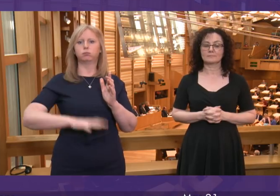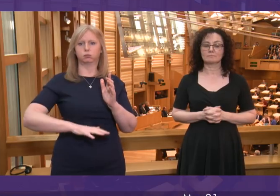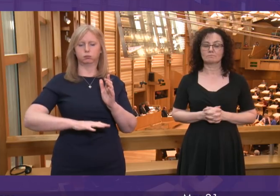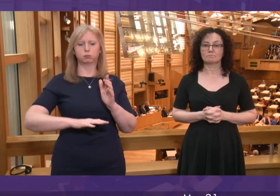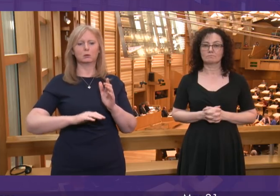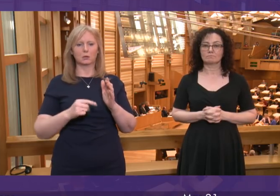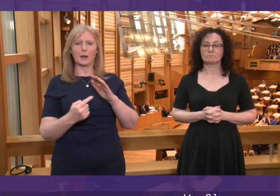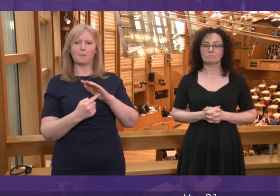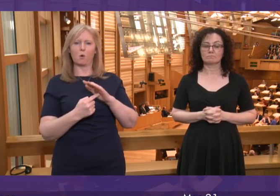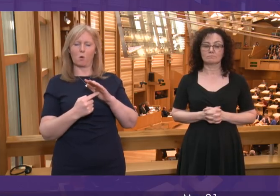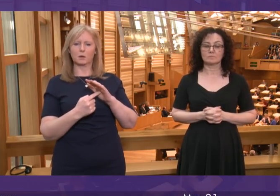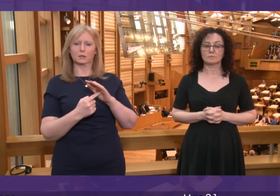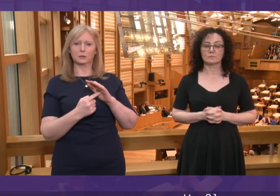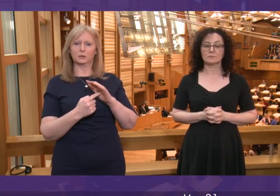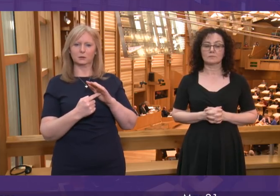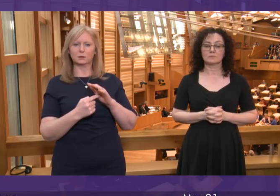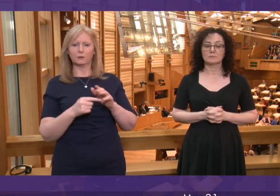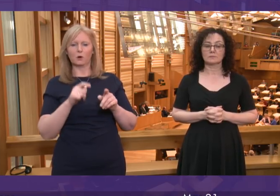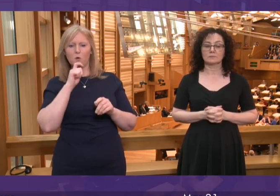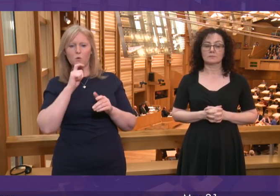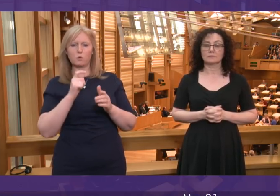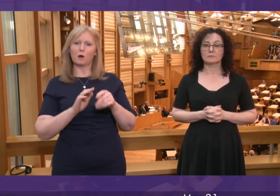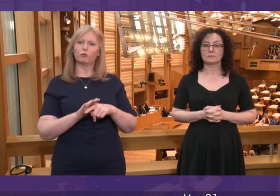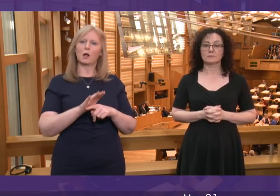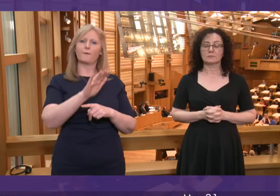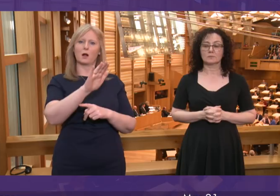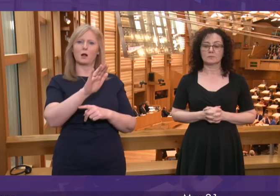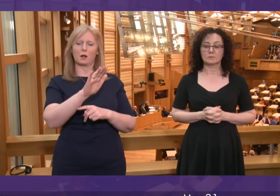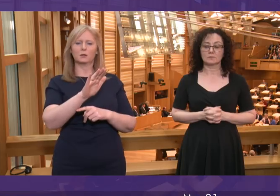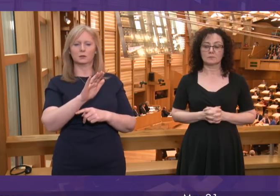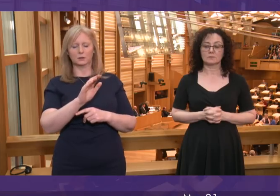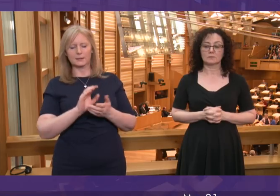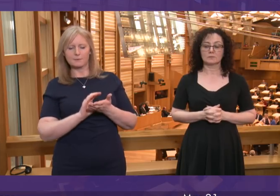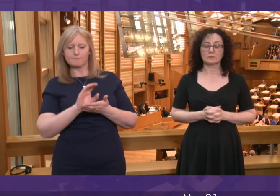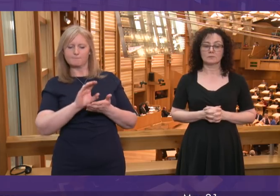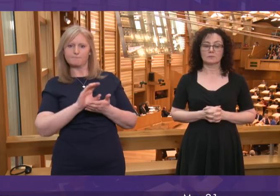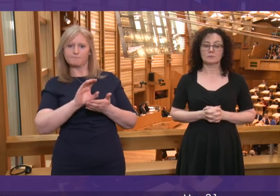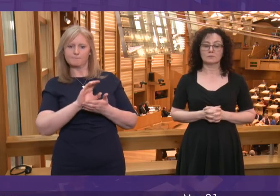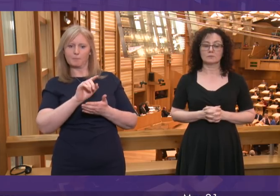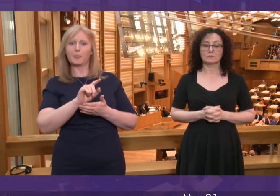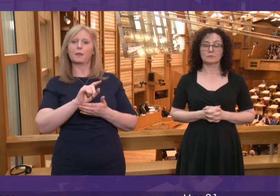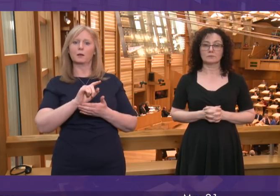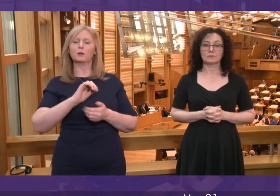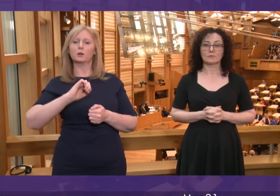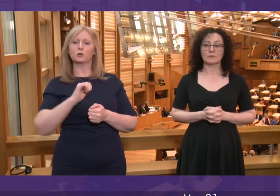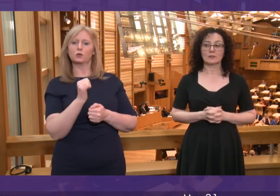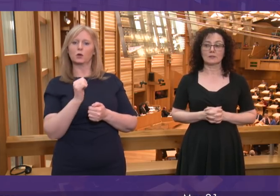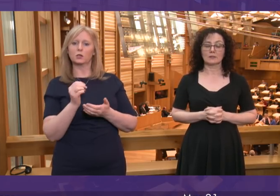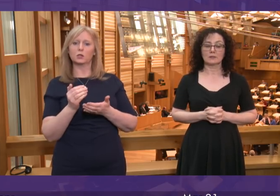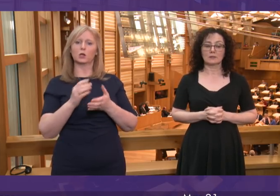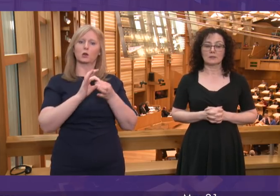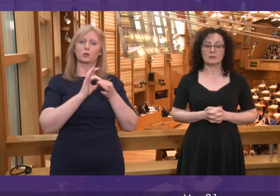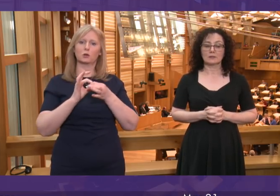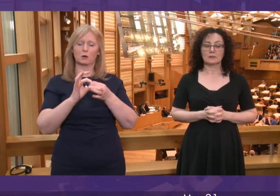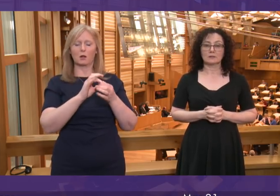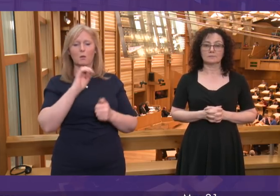insights into addiction and harm. So through our sustained funding of the Scottish Recovery Consortium, we will continue to do what we can